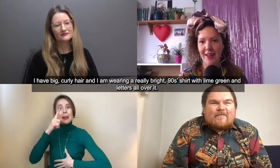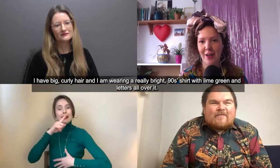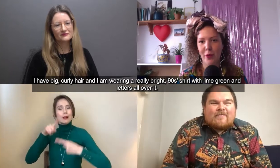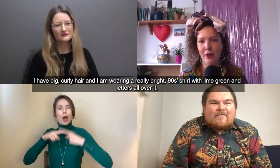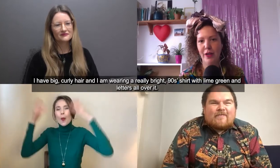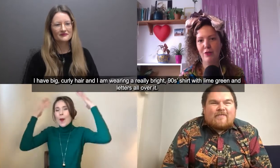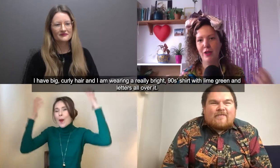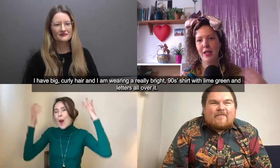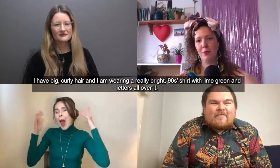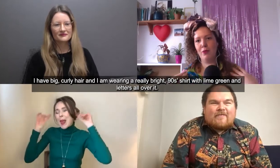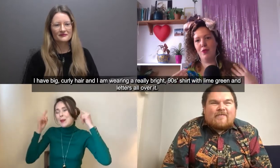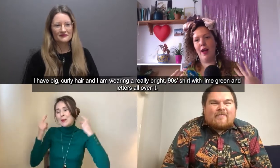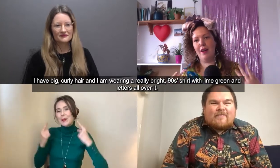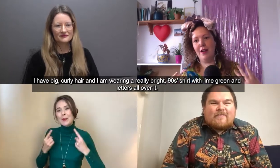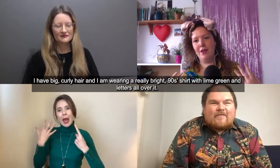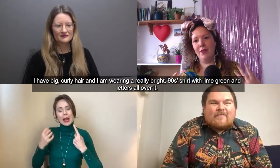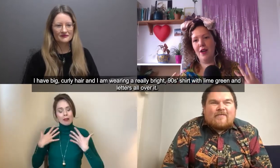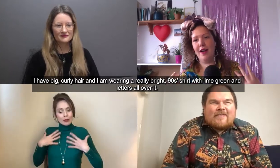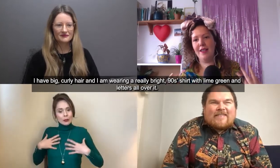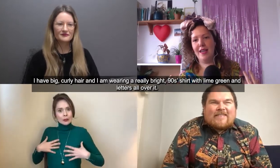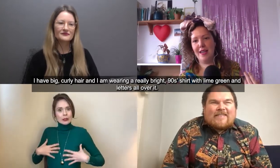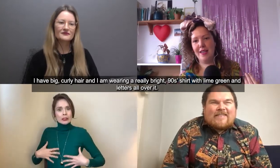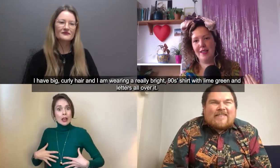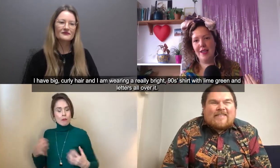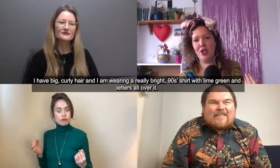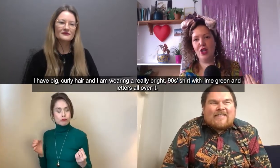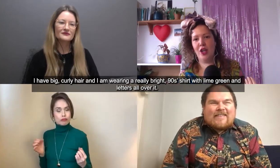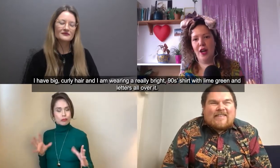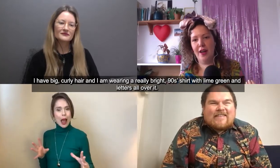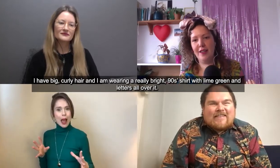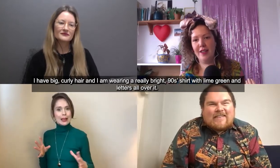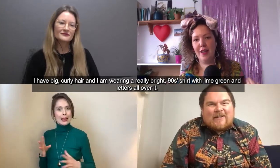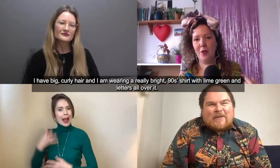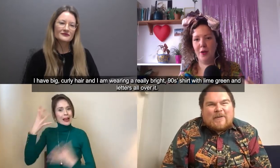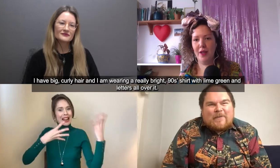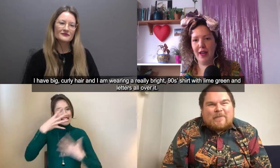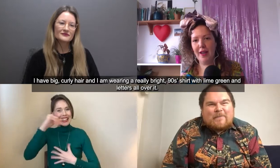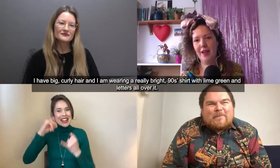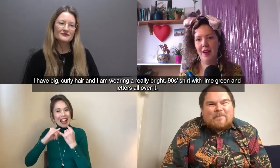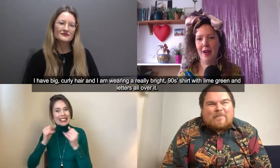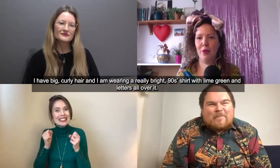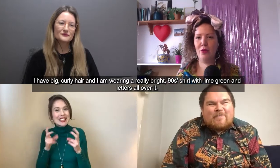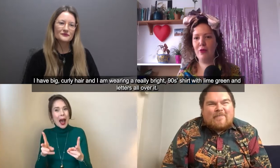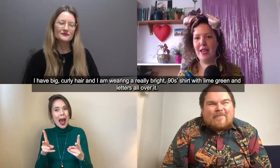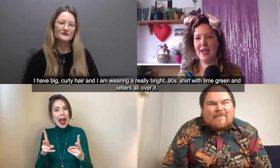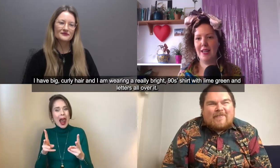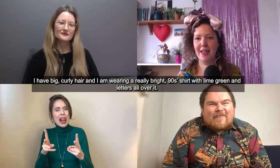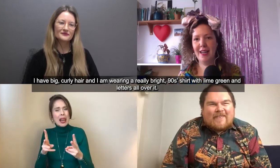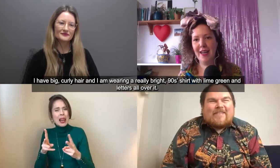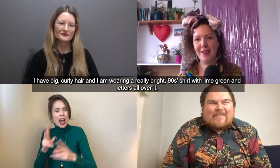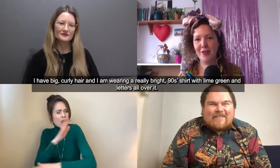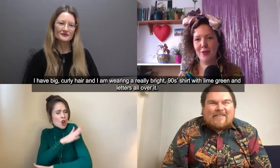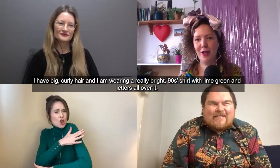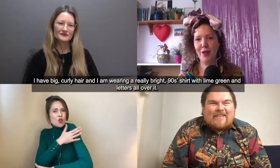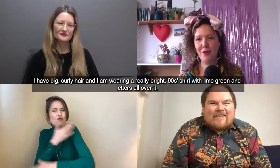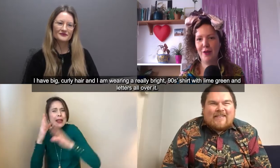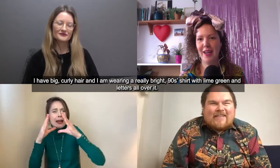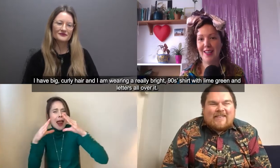I'm wearing a really bright kind of 90s shirt with like lime green and letters all over it it